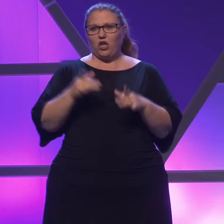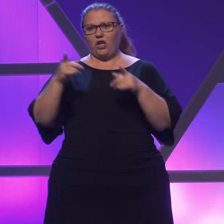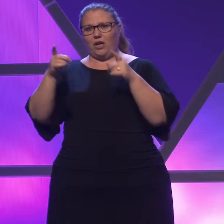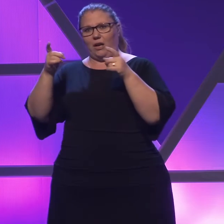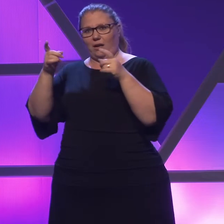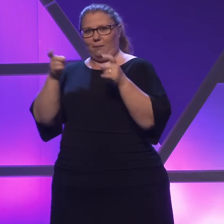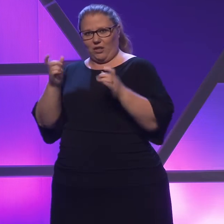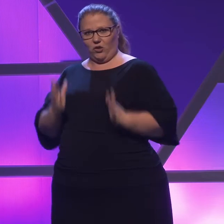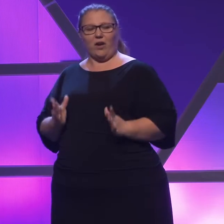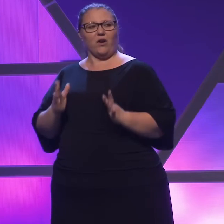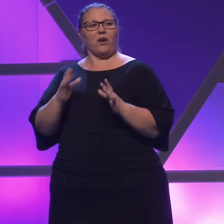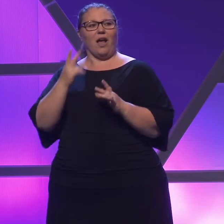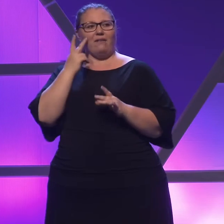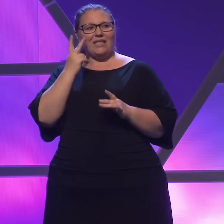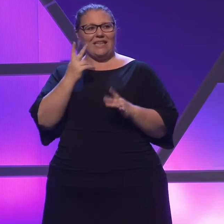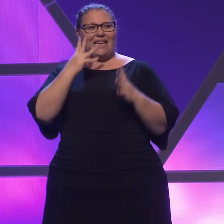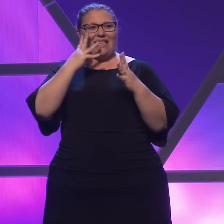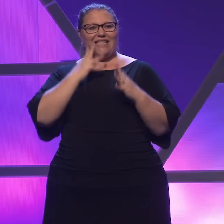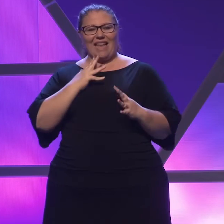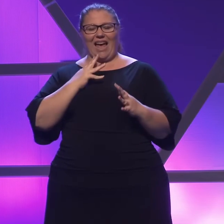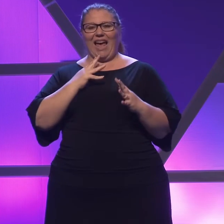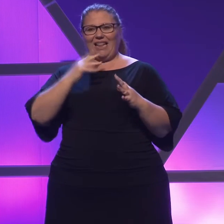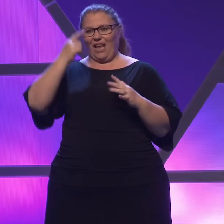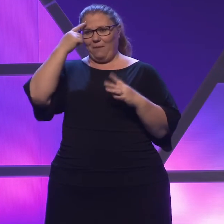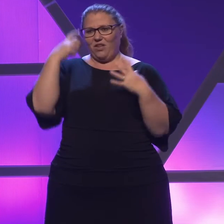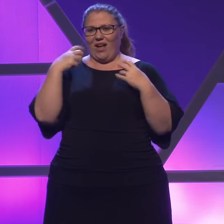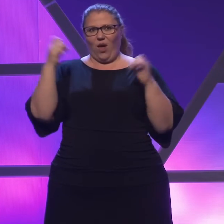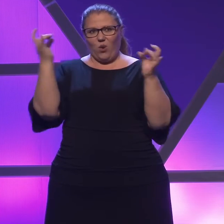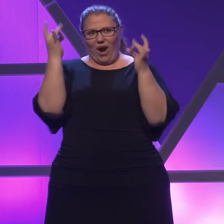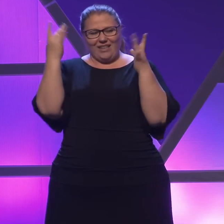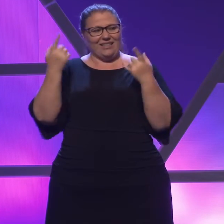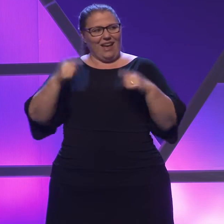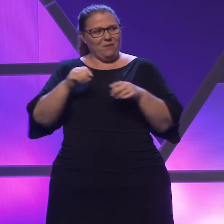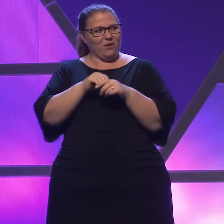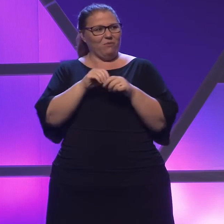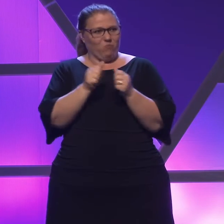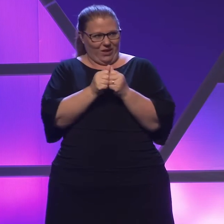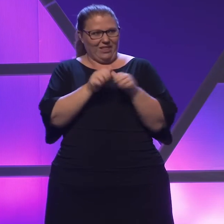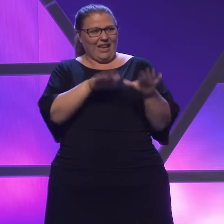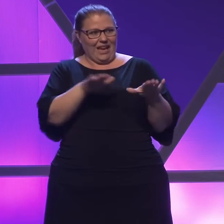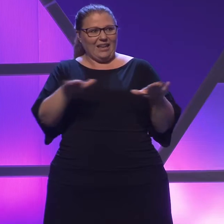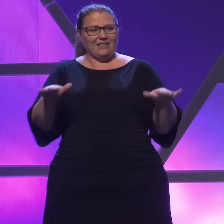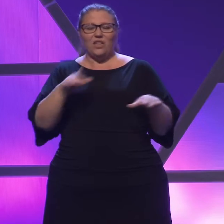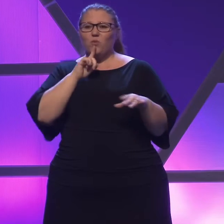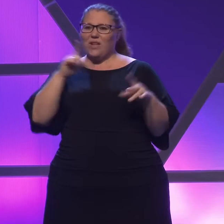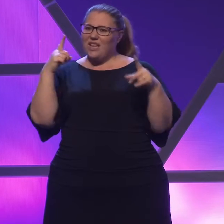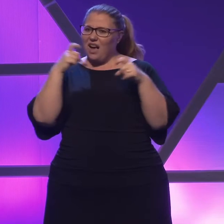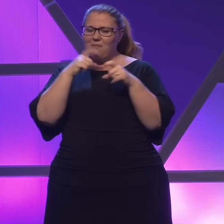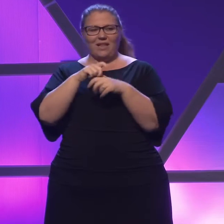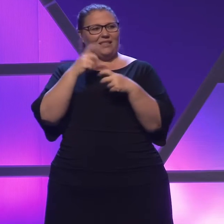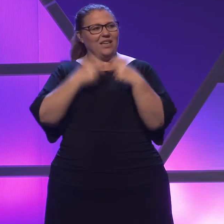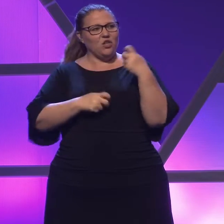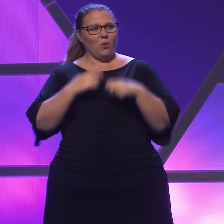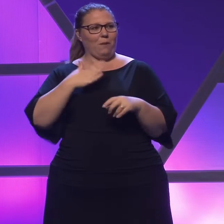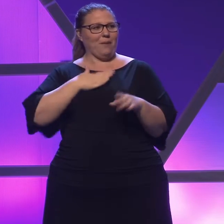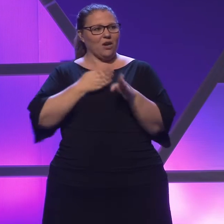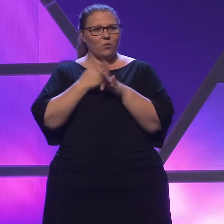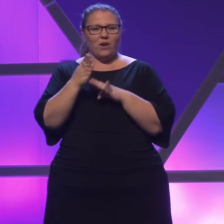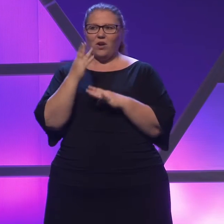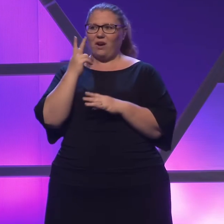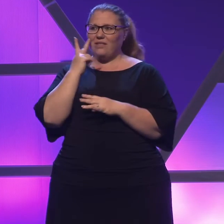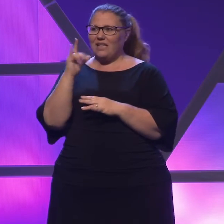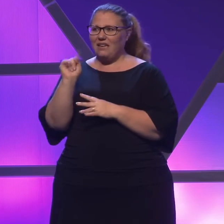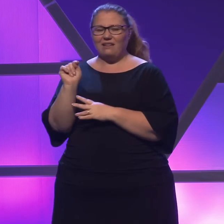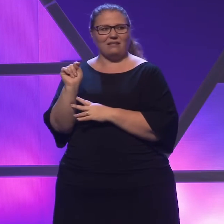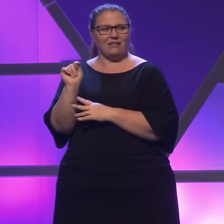a sad and growing mental health crisis in our children. Although this is a very complex issue, in my career I've observed it